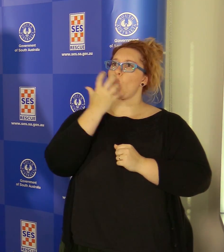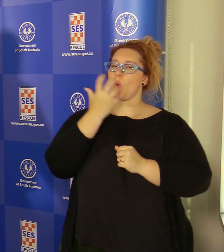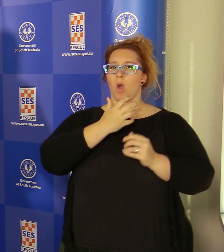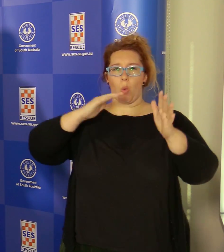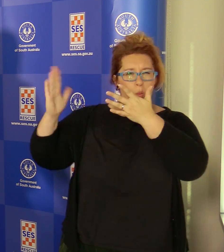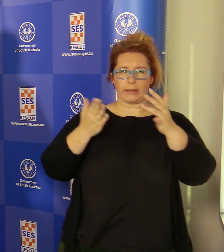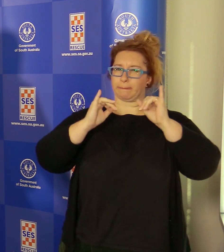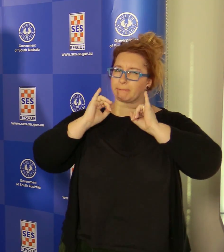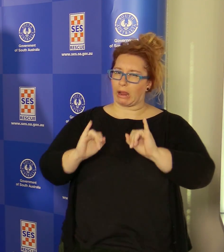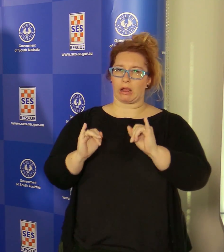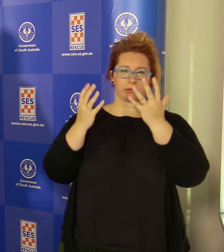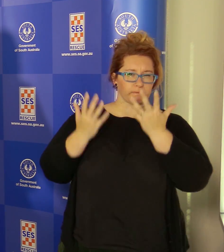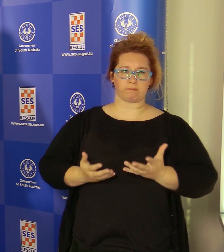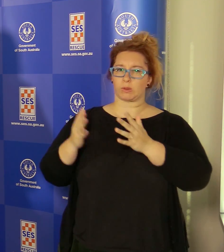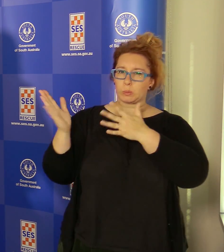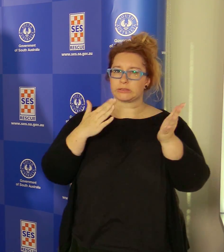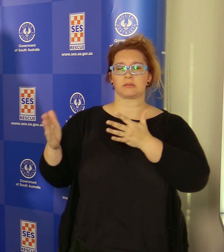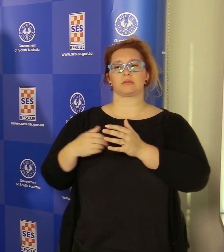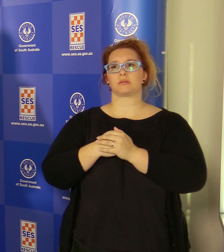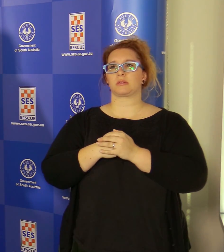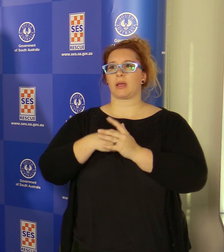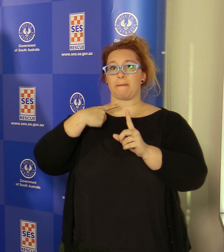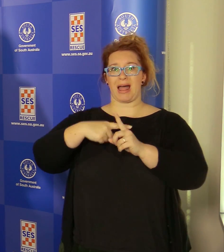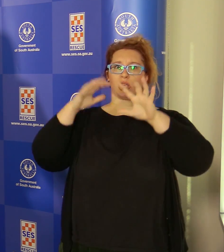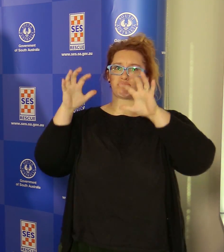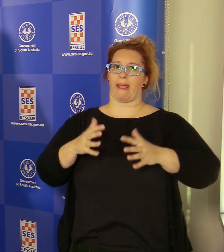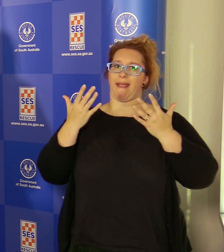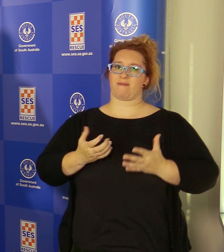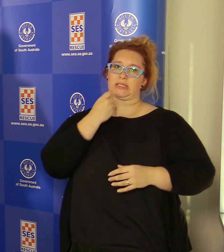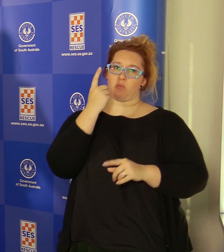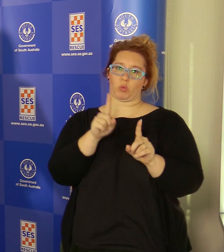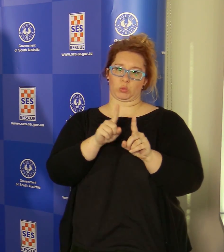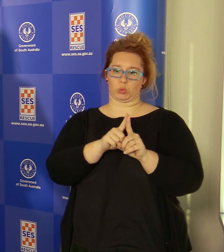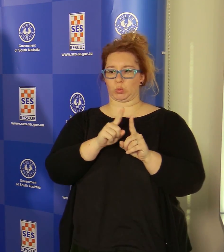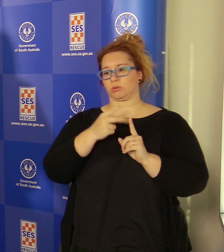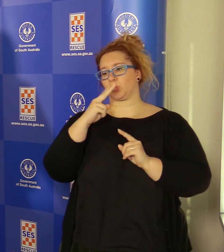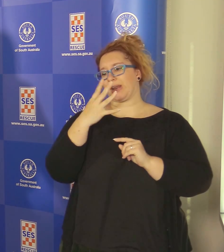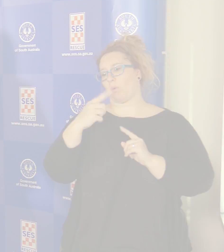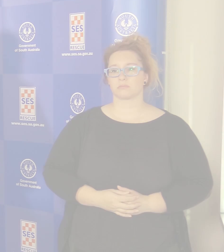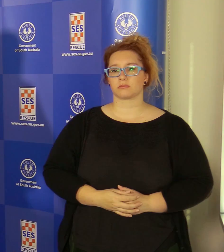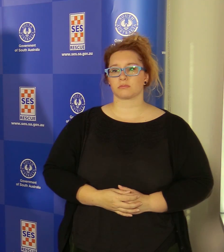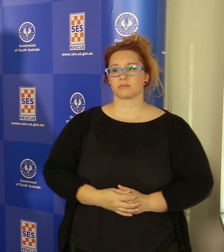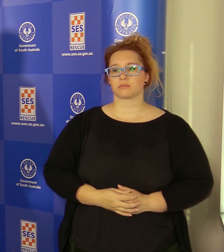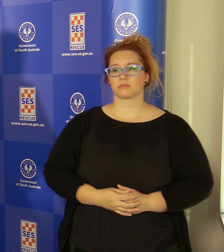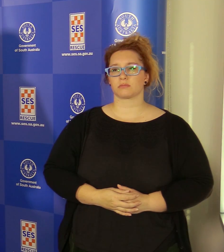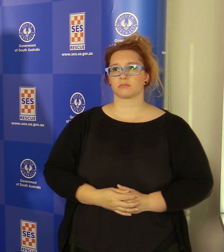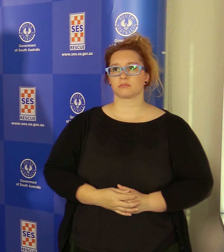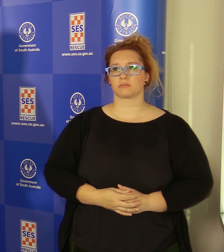and then also going into significant rainfalls over the over the next 24 to 36 hours. Because it's so